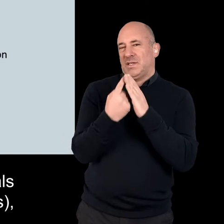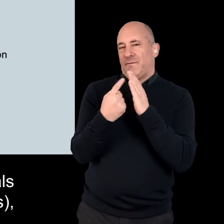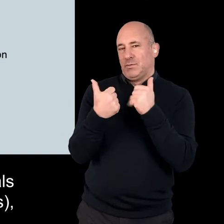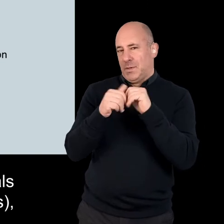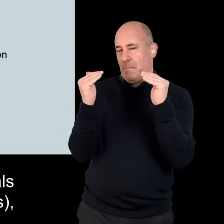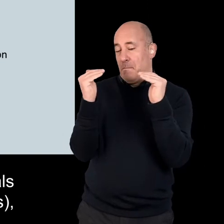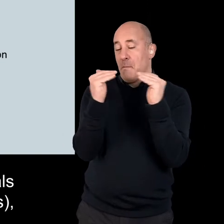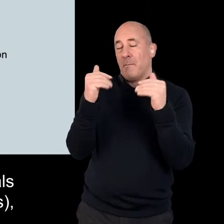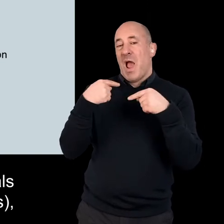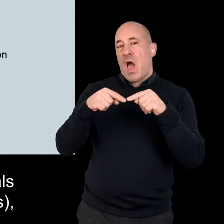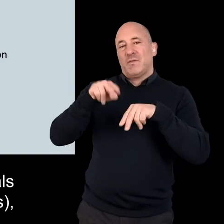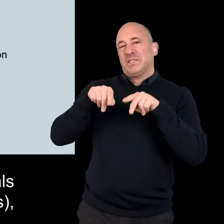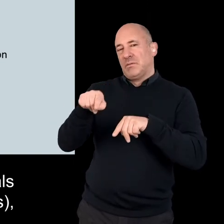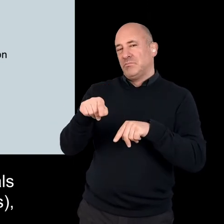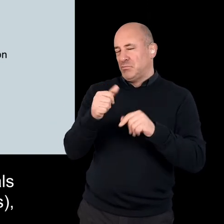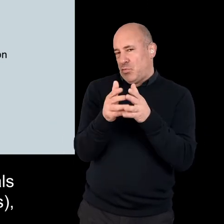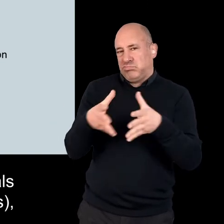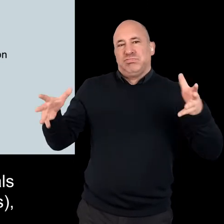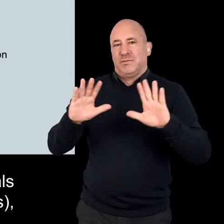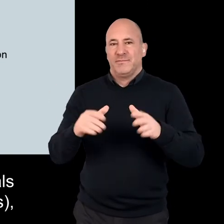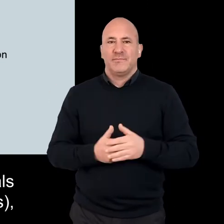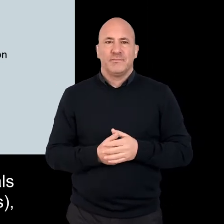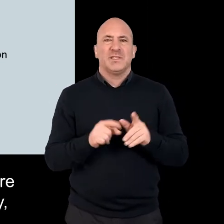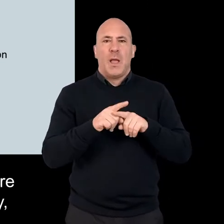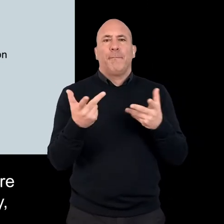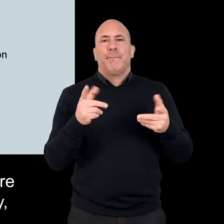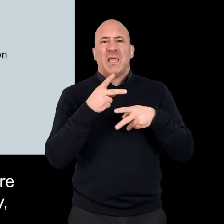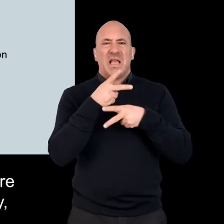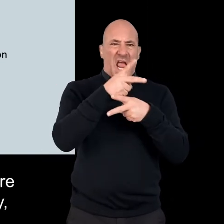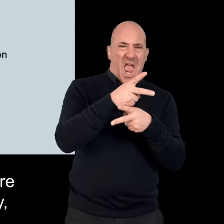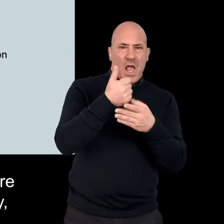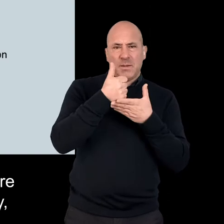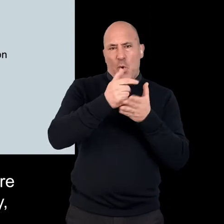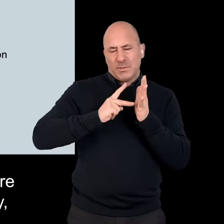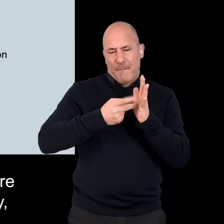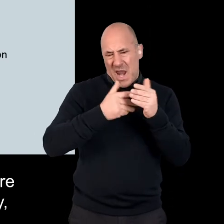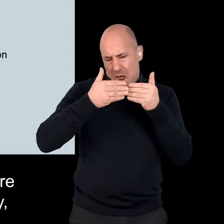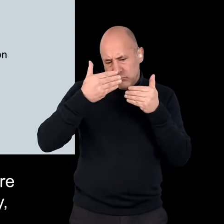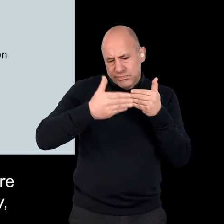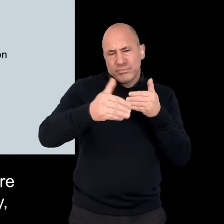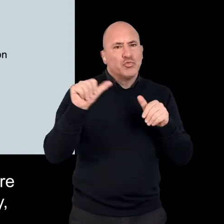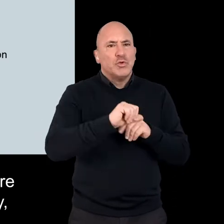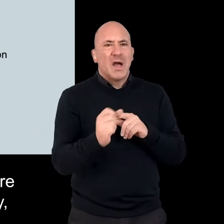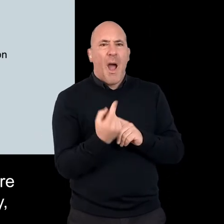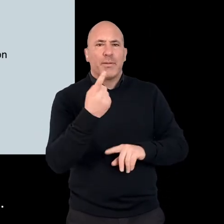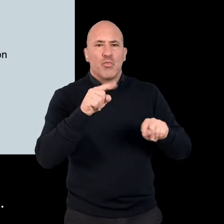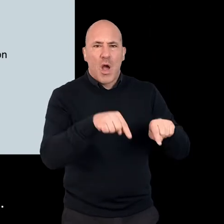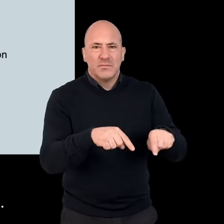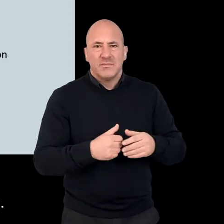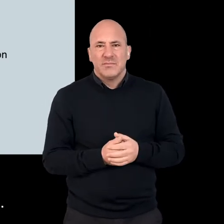a proportion of individuals will meet the threshold for this. What should happen in the care and support planning journey.